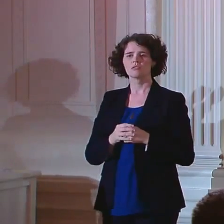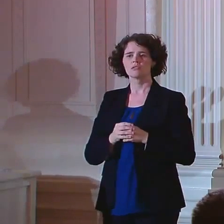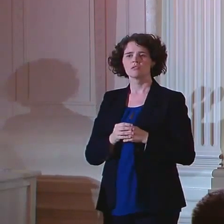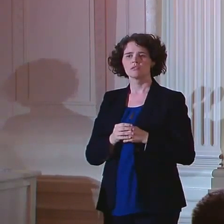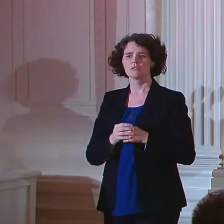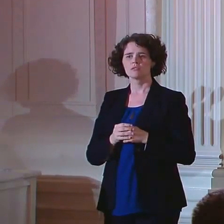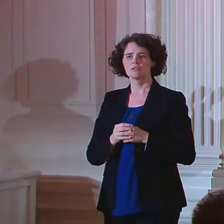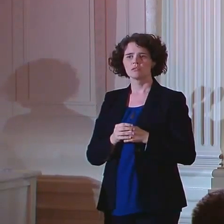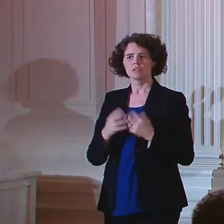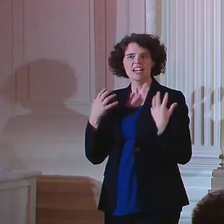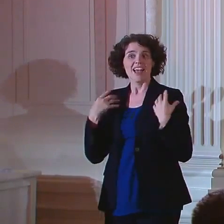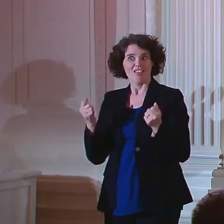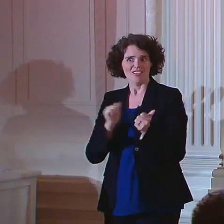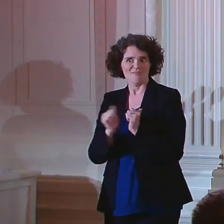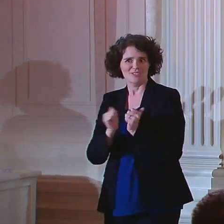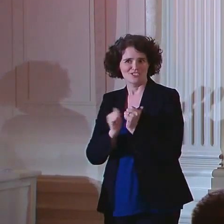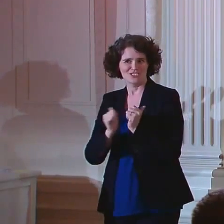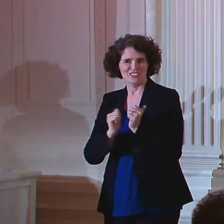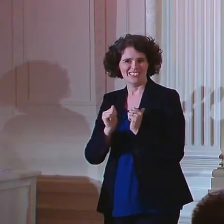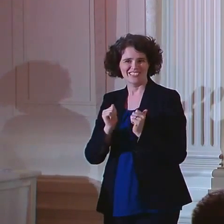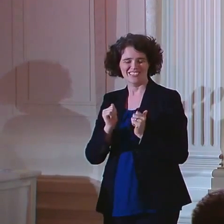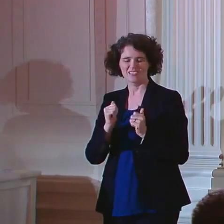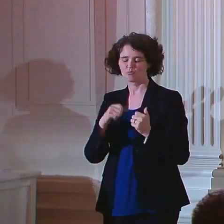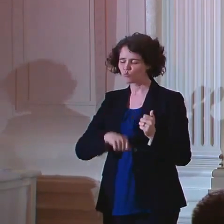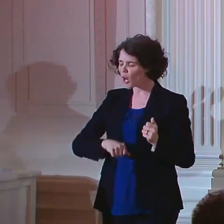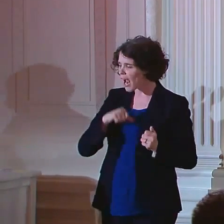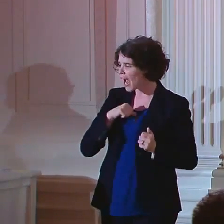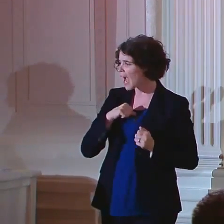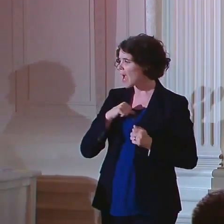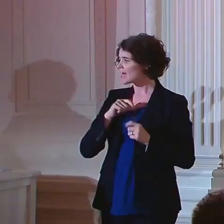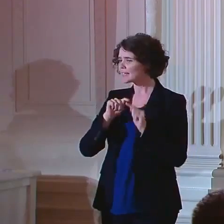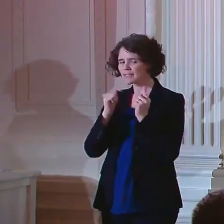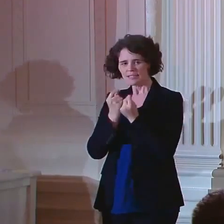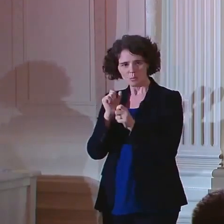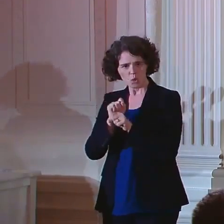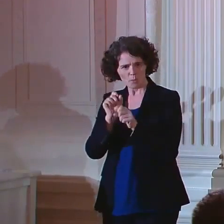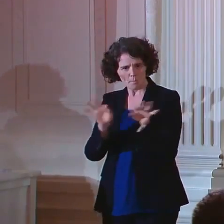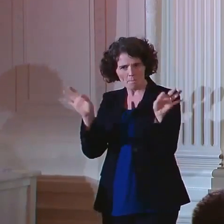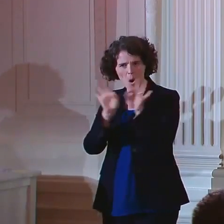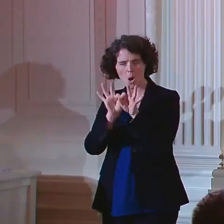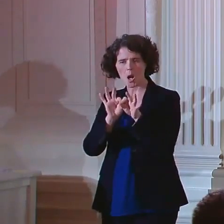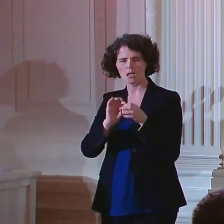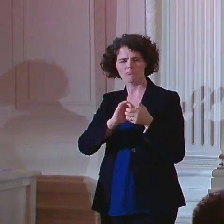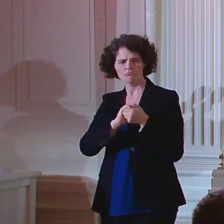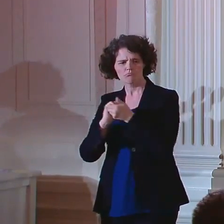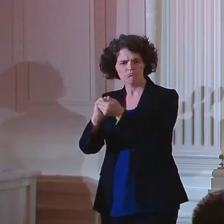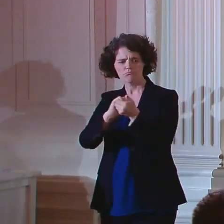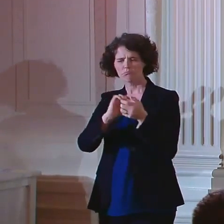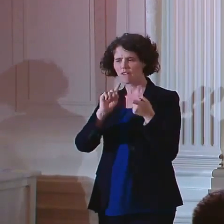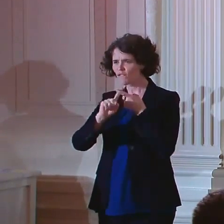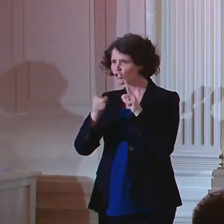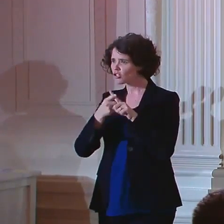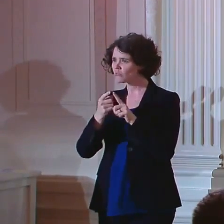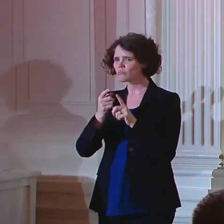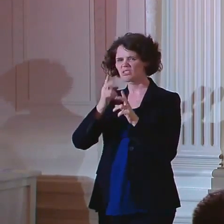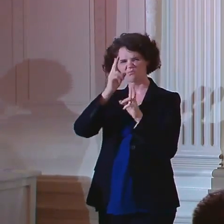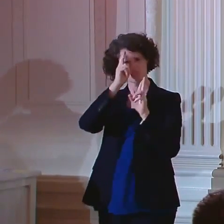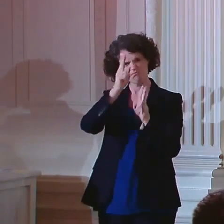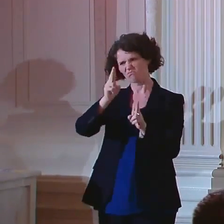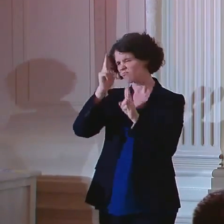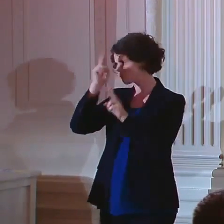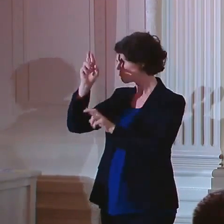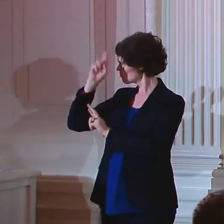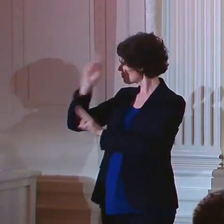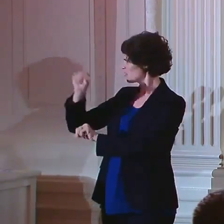healthy competition. It's about pride, and it's about teamwork, and it's about friendship, and it's about treating everybody with dignity,